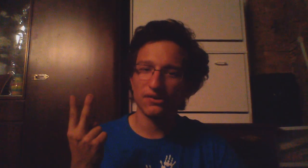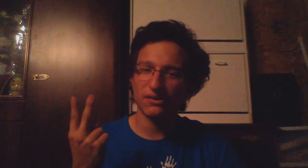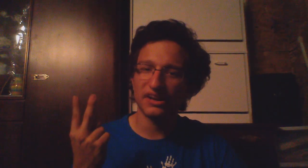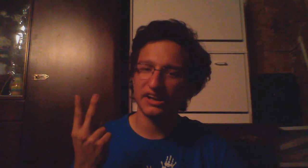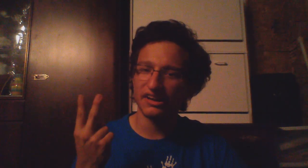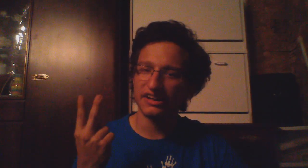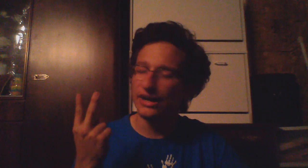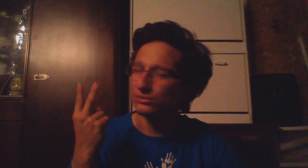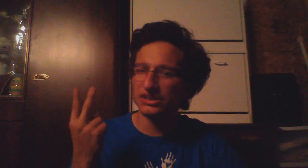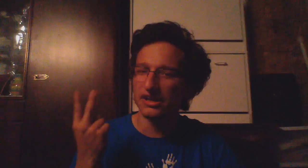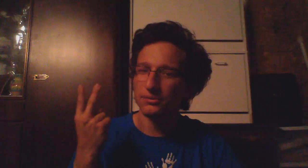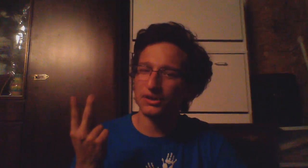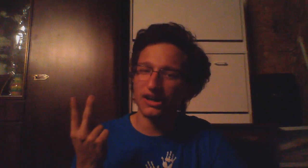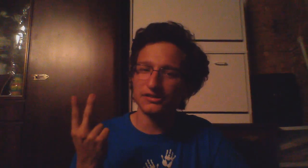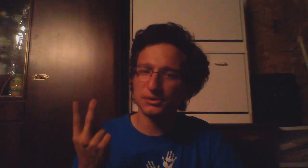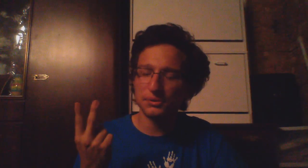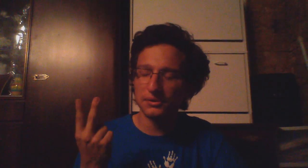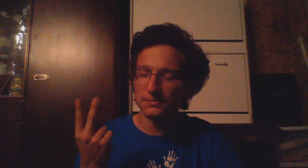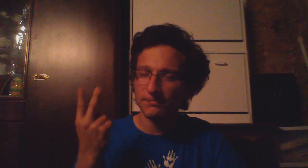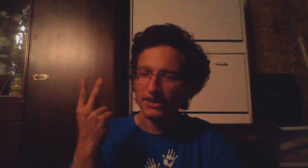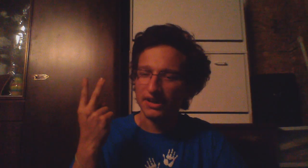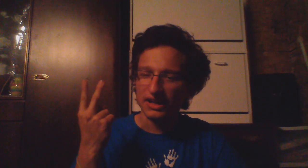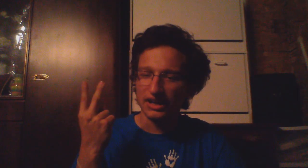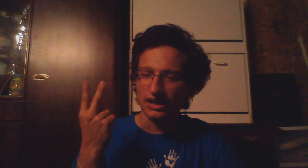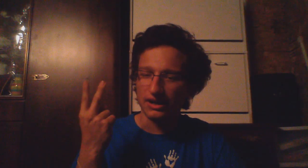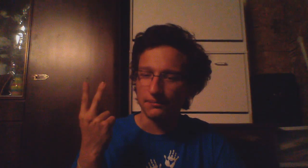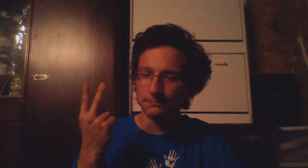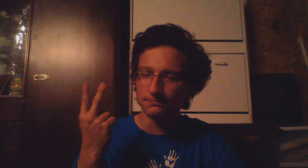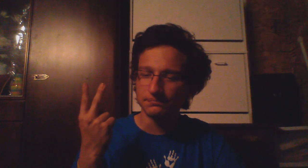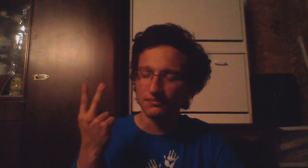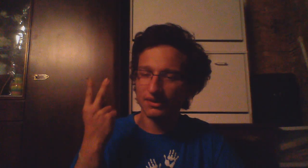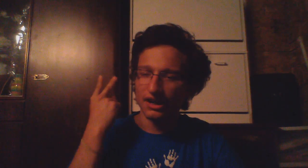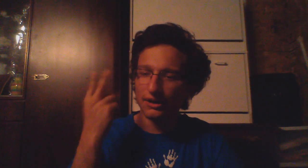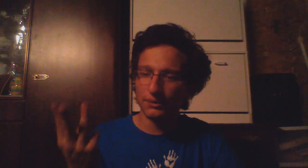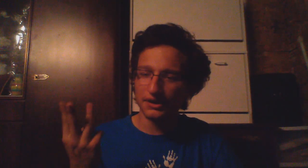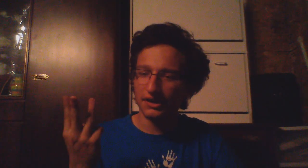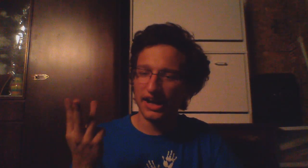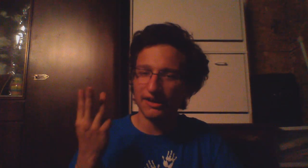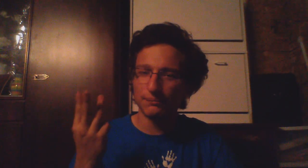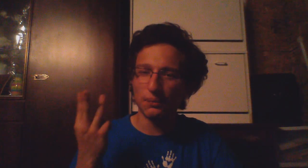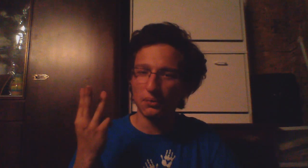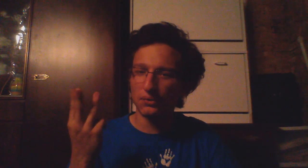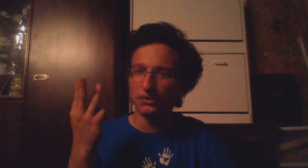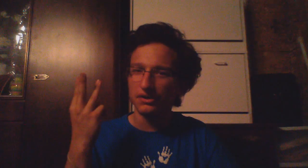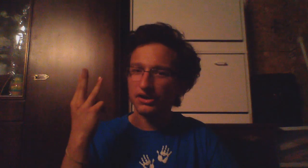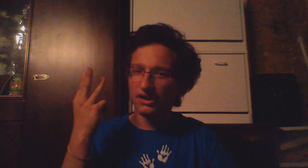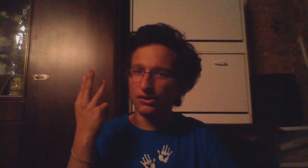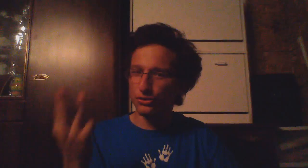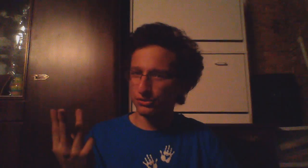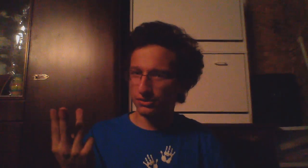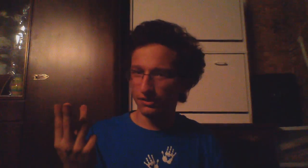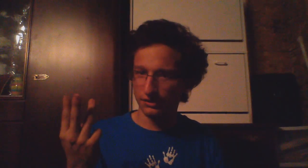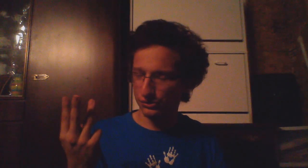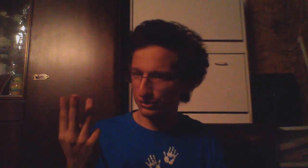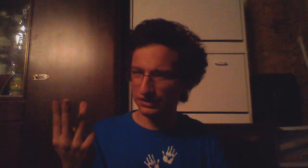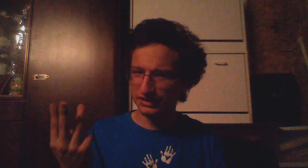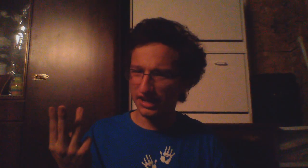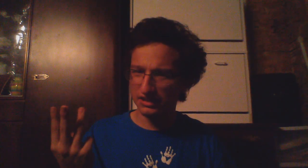like an outsider in high school I would have had more authoritative